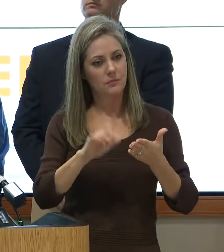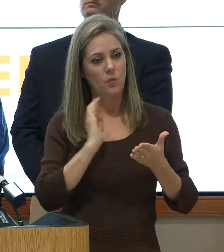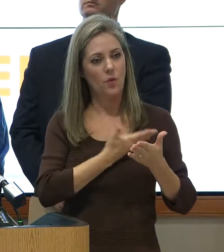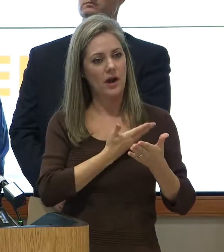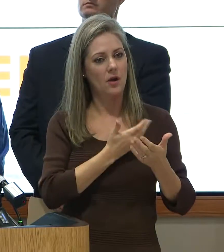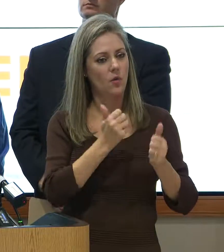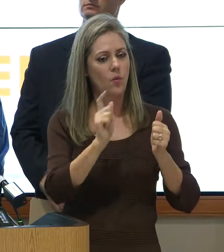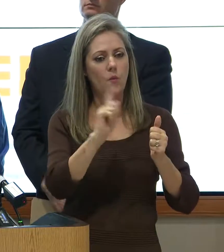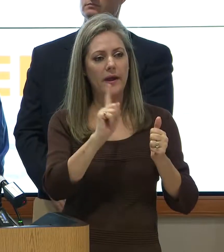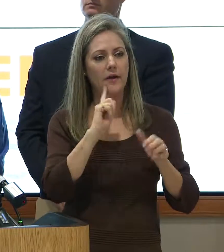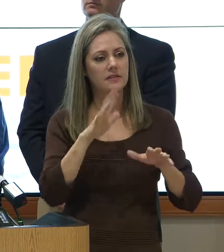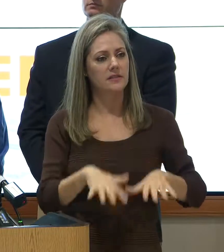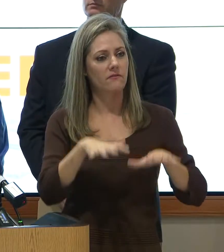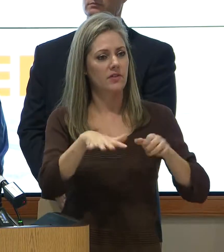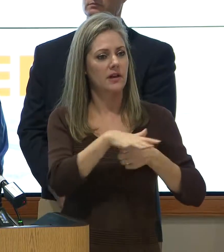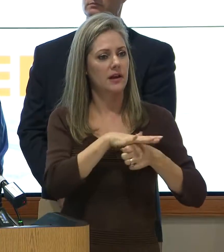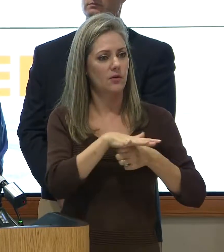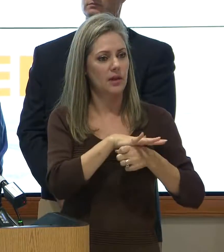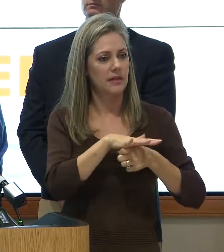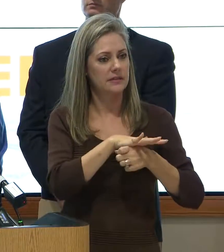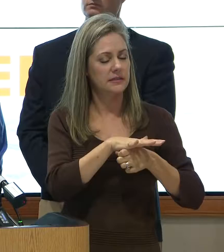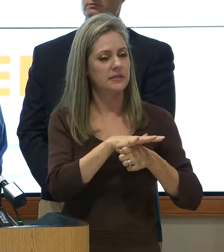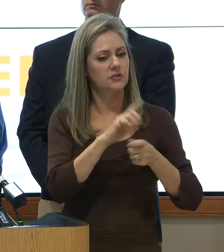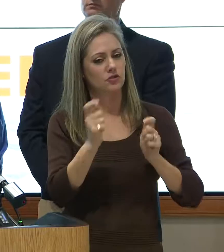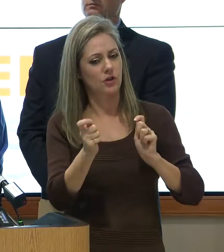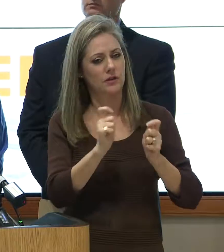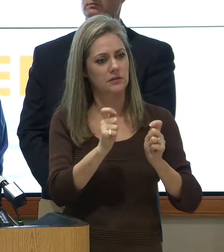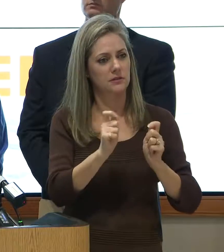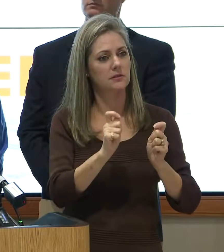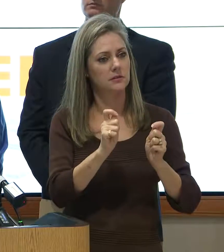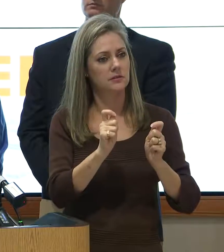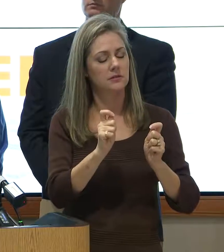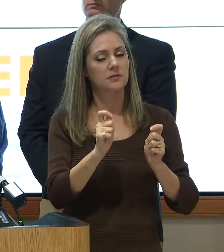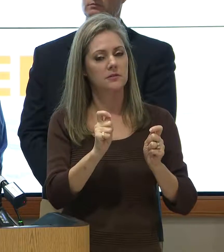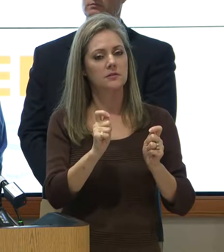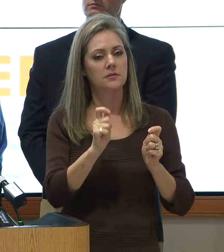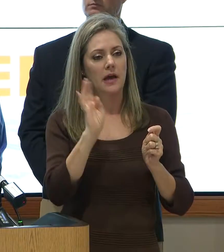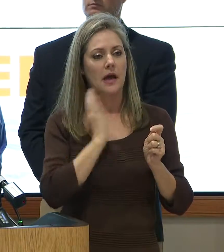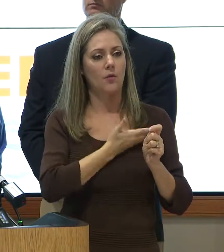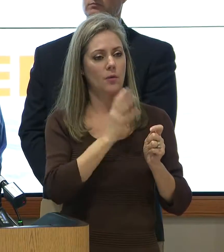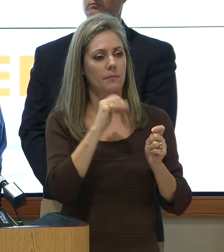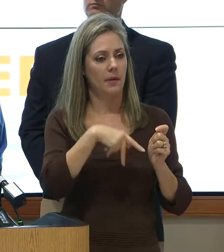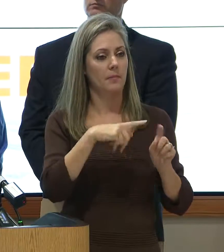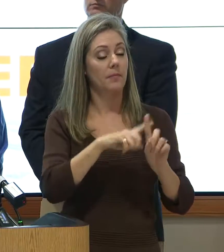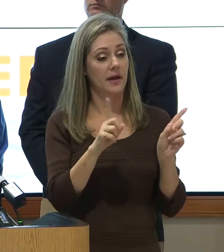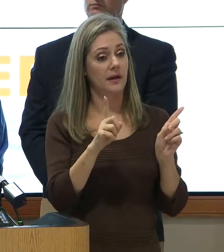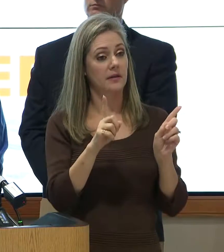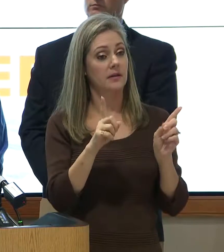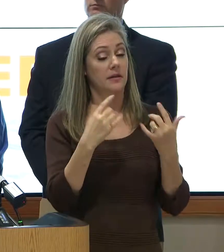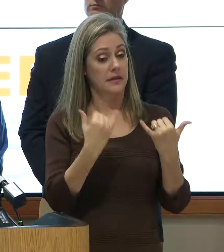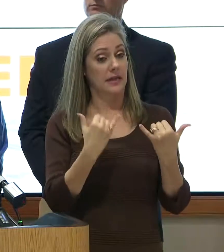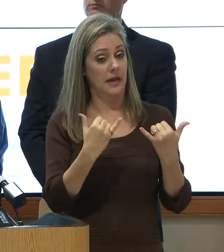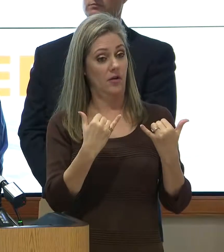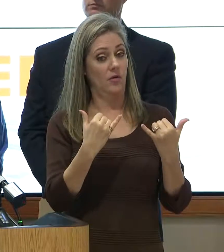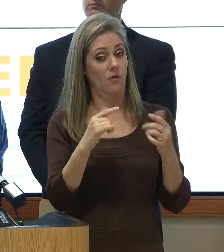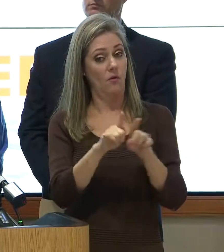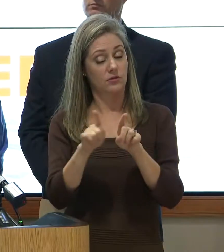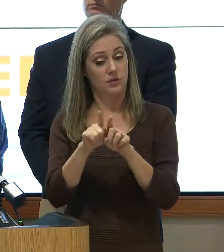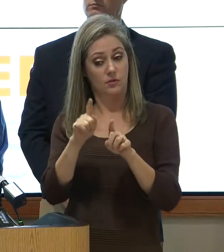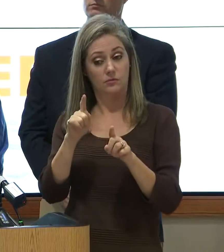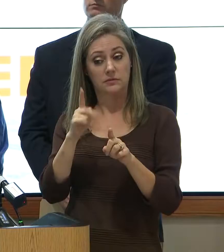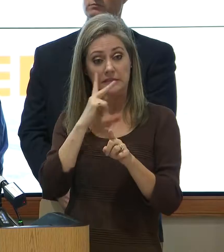floodplains are and make adjustments. But more importantly, we are going to have to look at